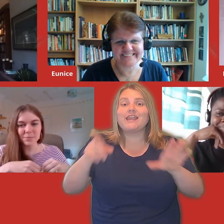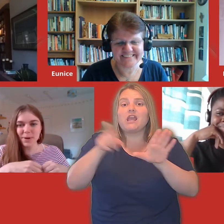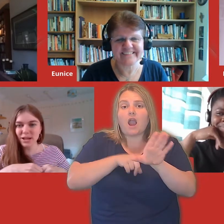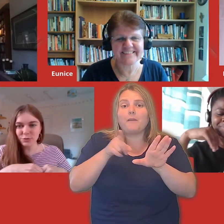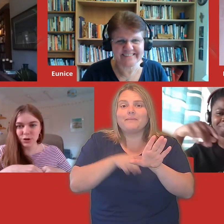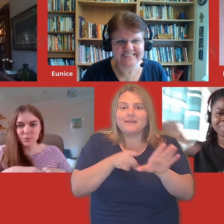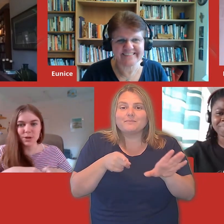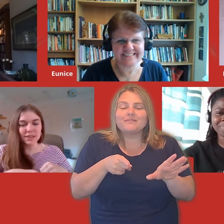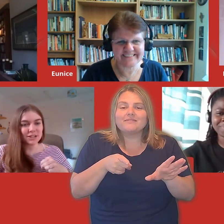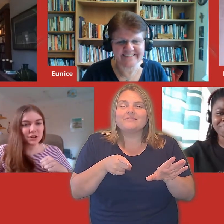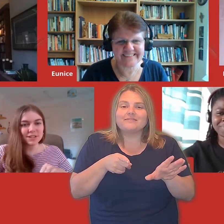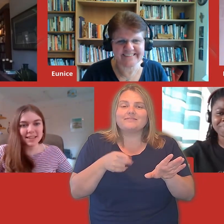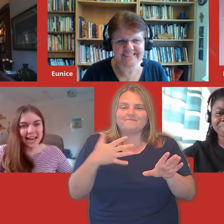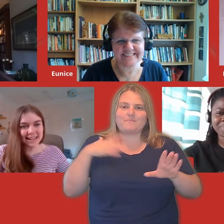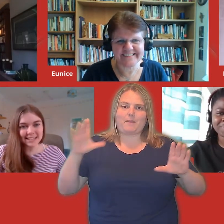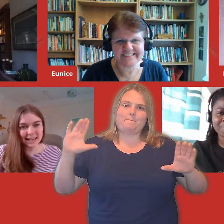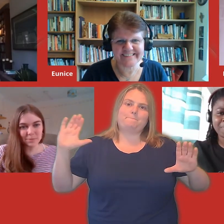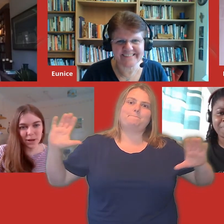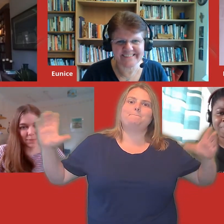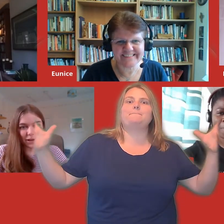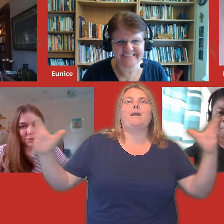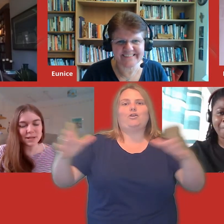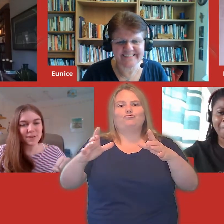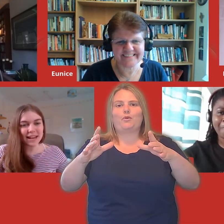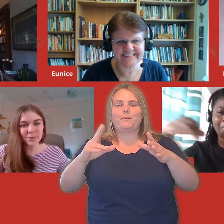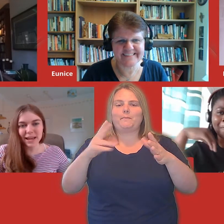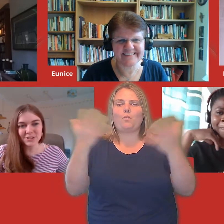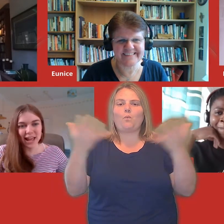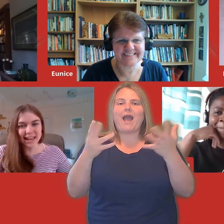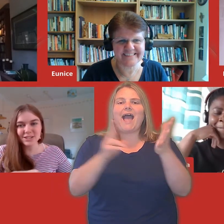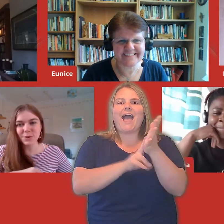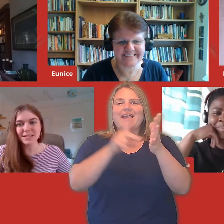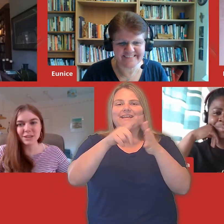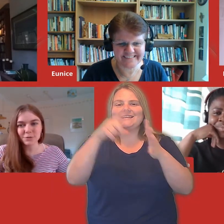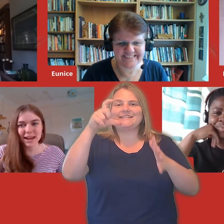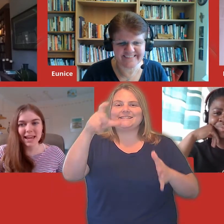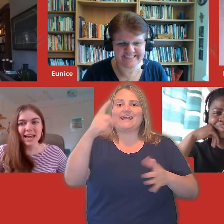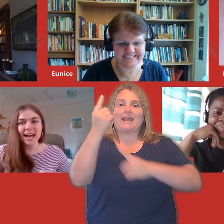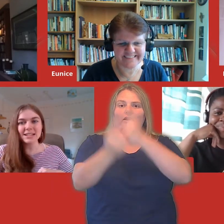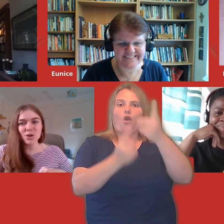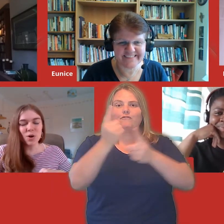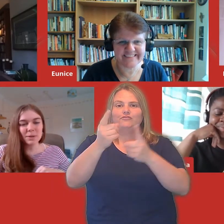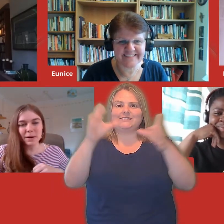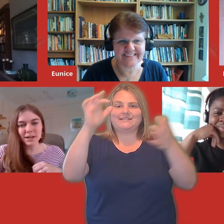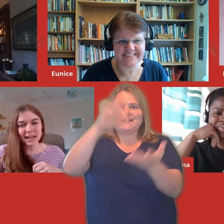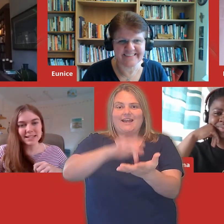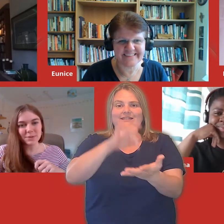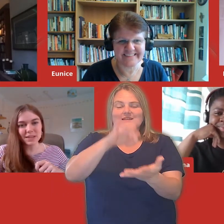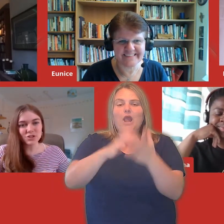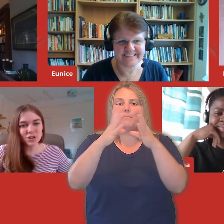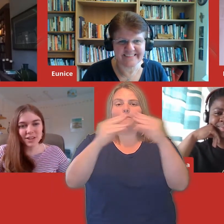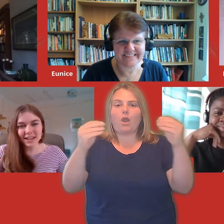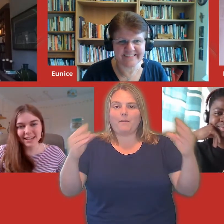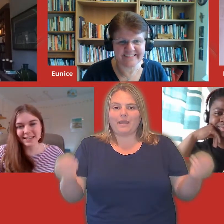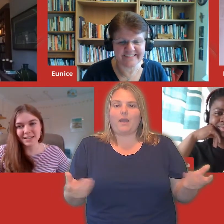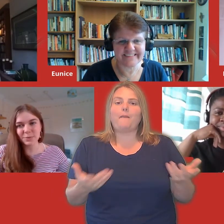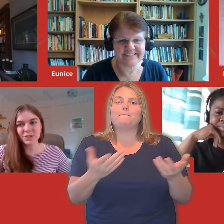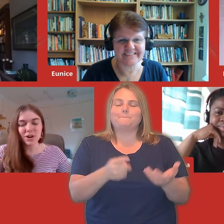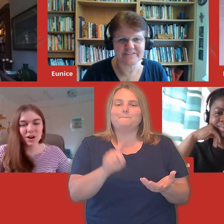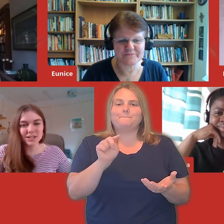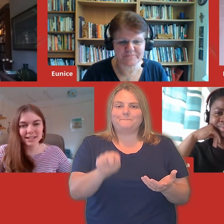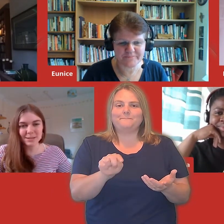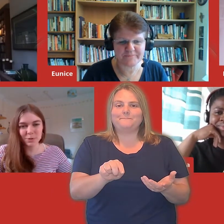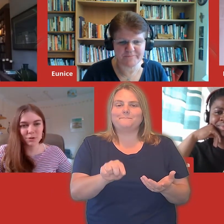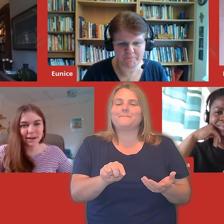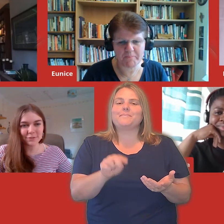together in a big group. This year is at the NEC in Birmingham. It's for anyone age 8 to 23. And it's all about connecting with each other, connecting